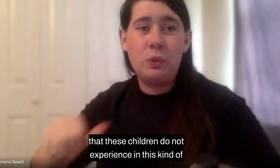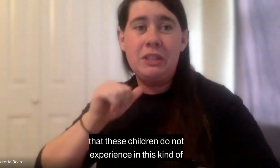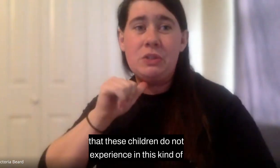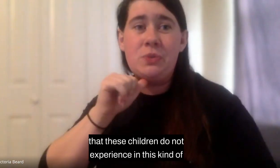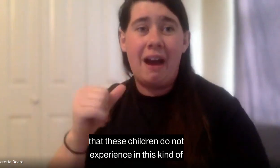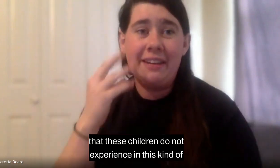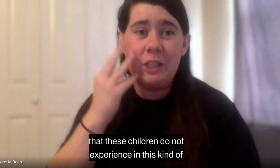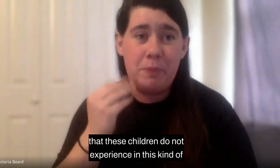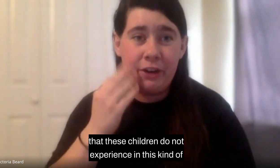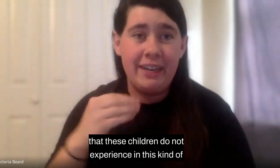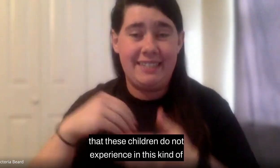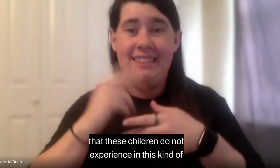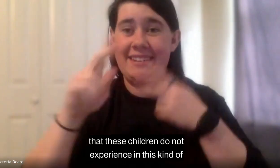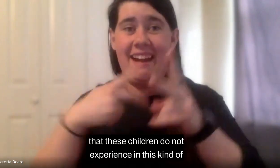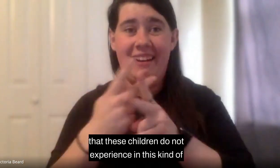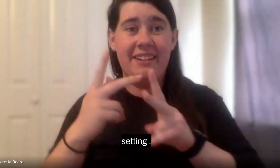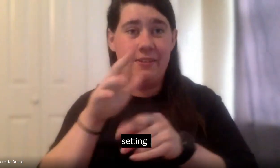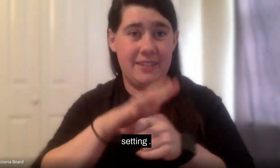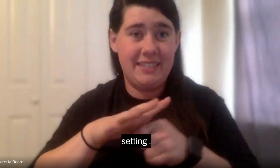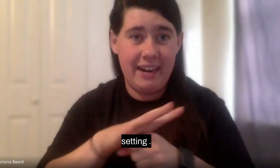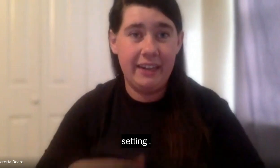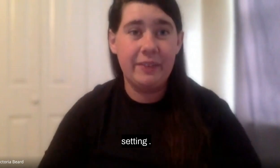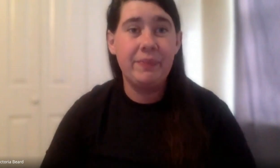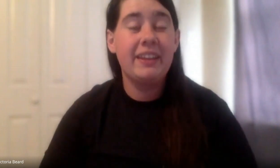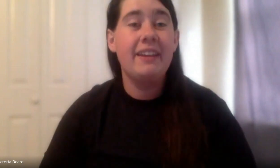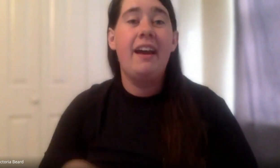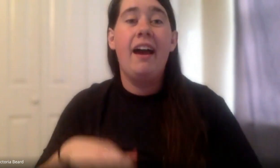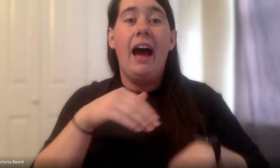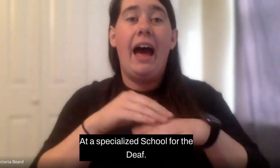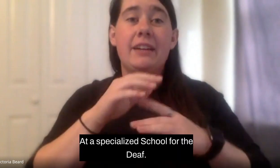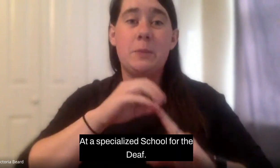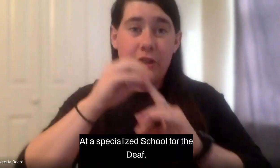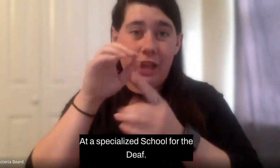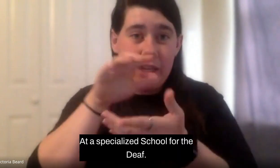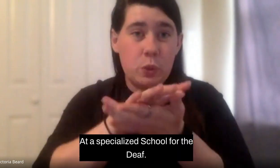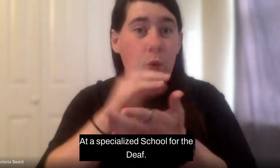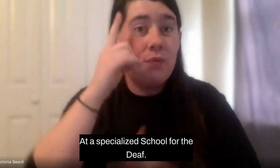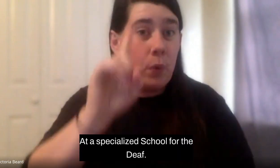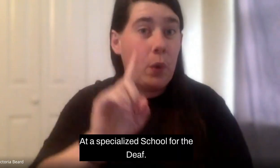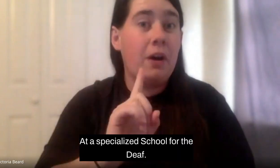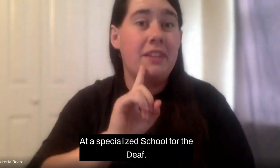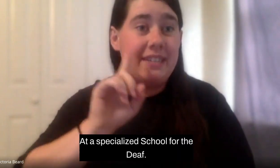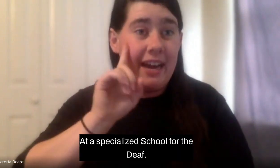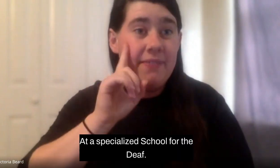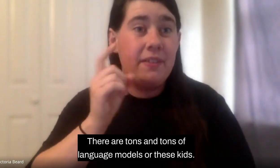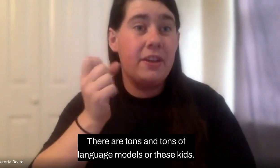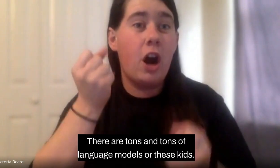do not experience in this kind of setting. At a specialized school for the deaf, there are